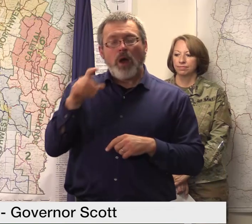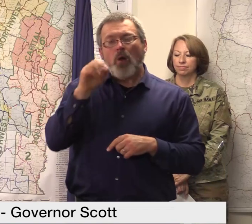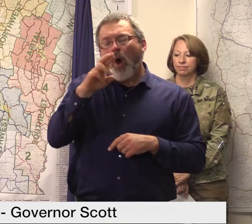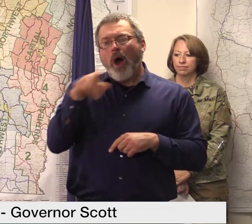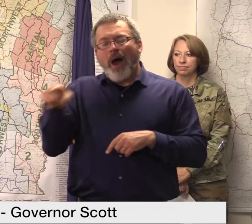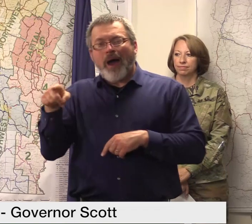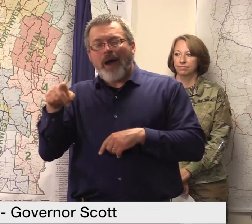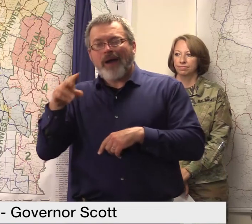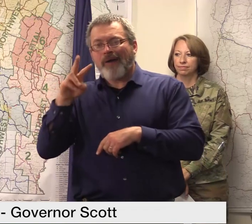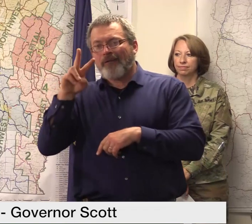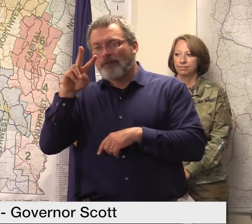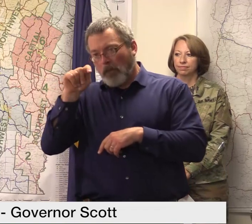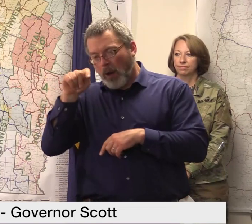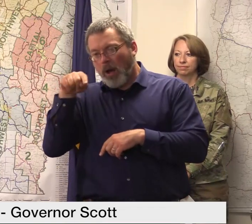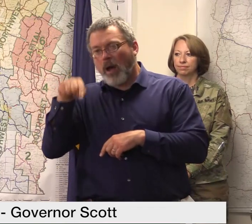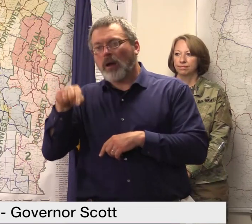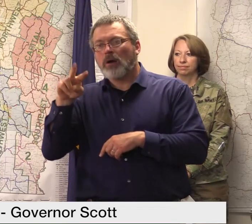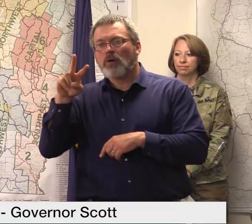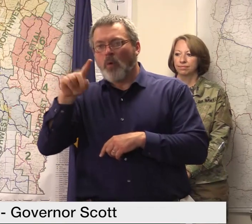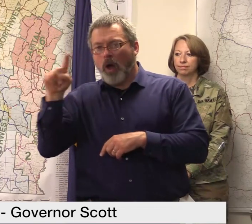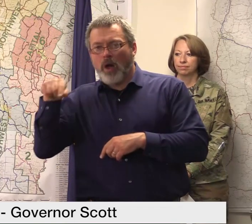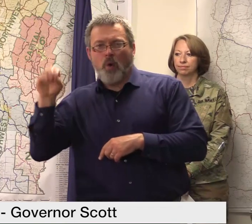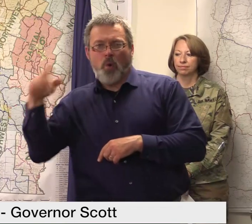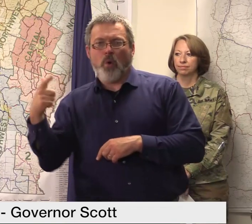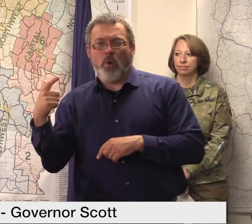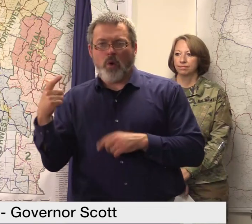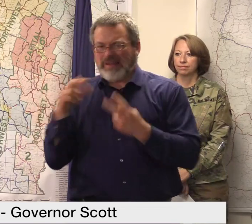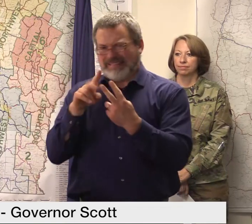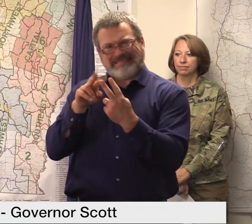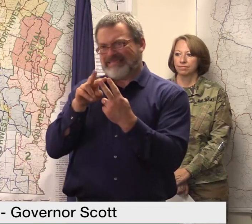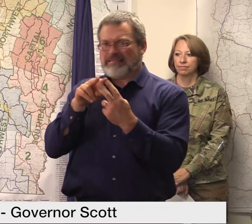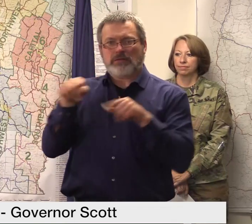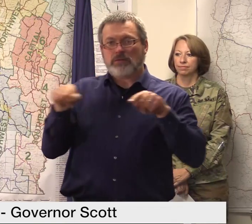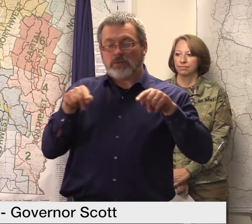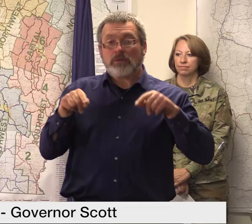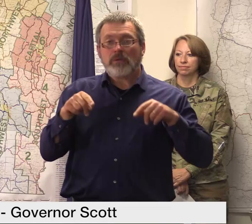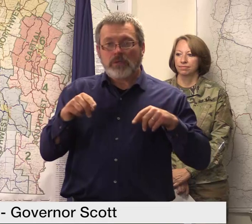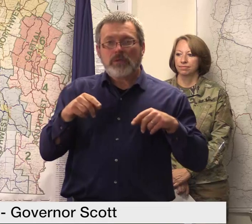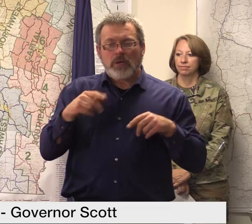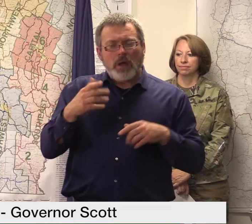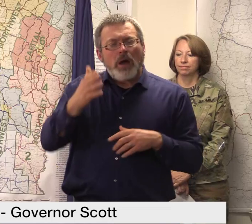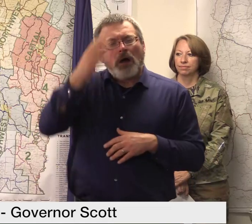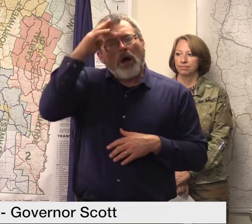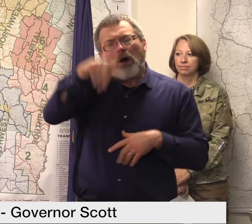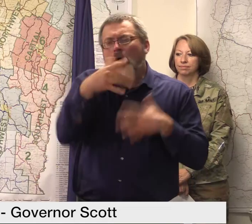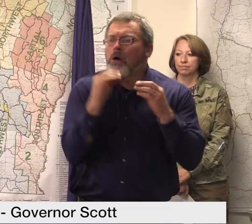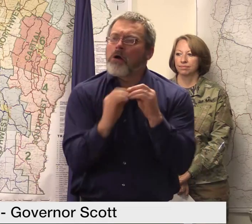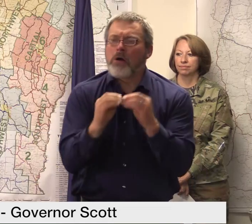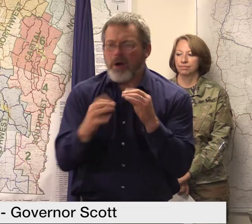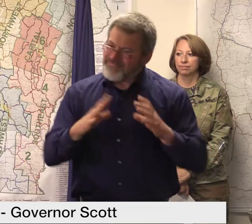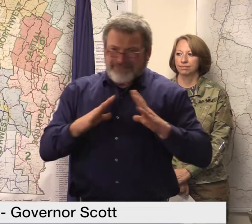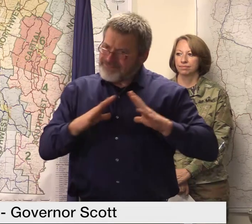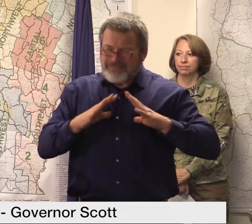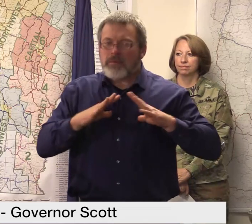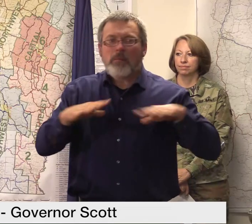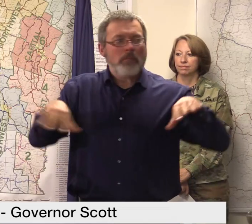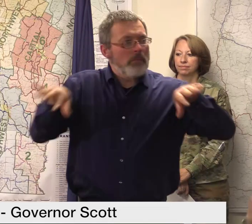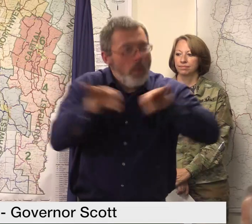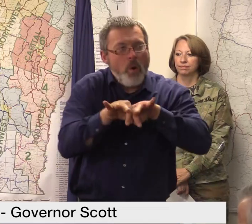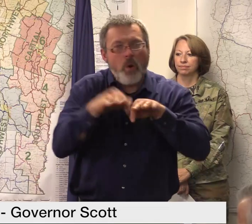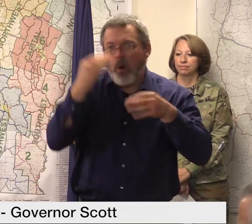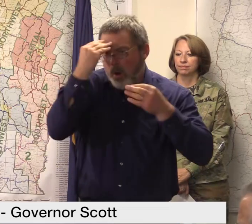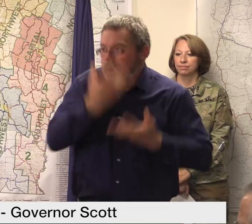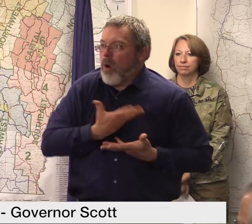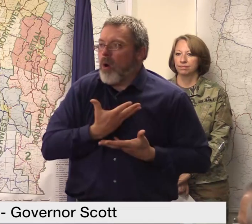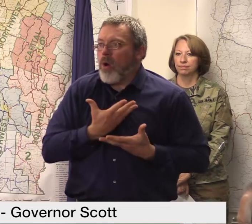even if your basement flooded and you've already taken care of it report it a few of our counties have not met the